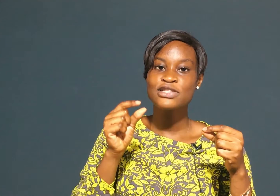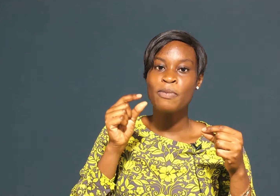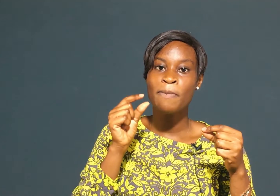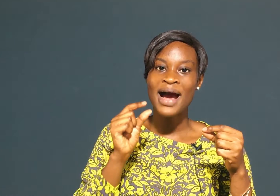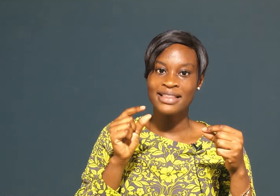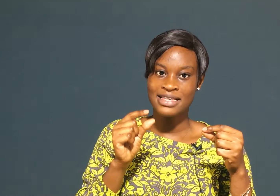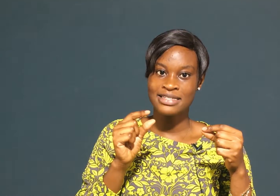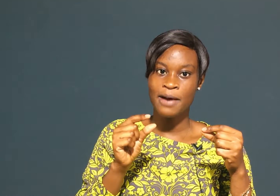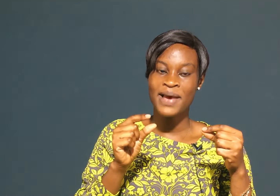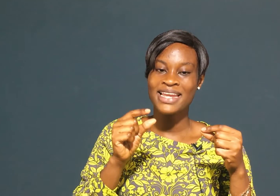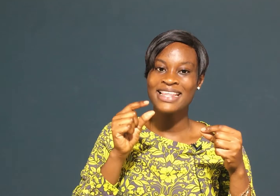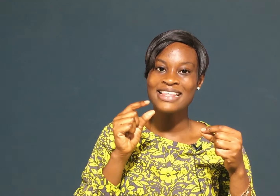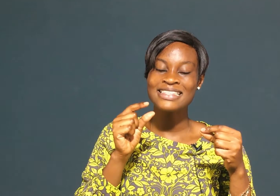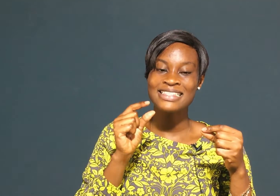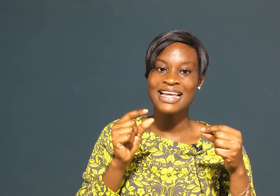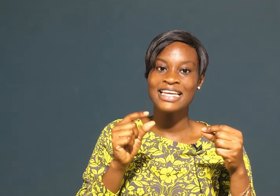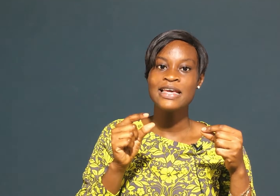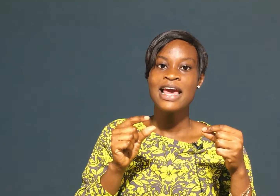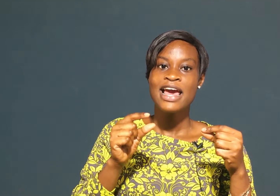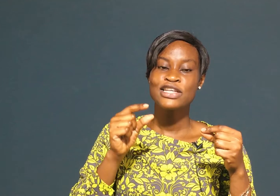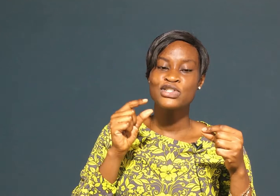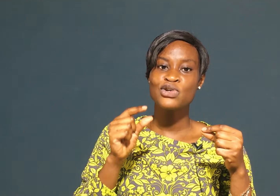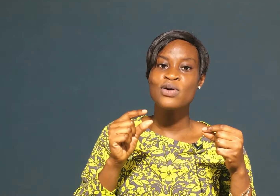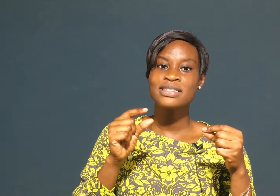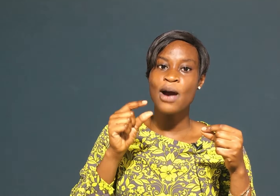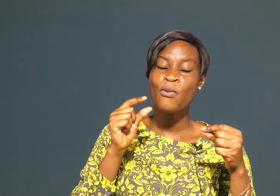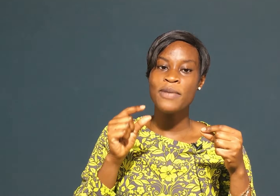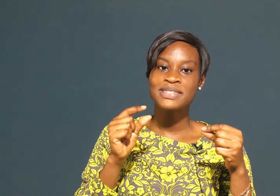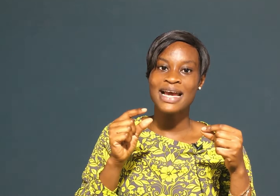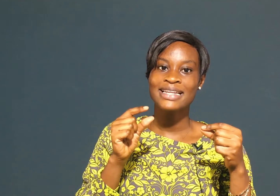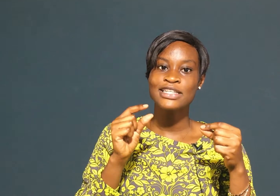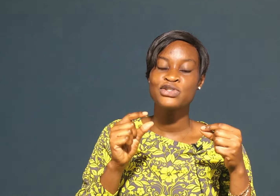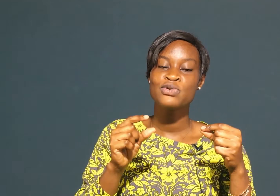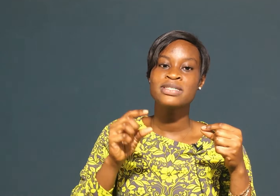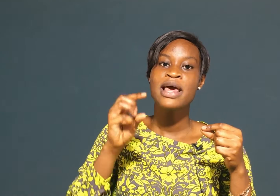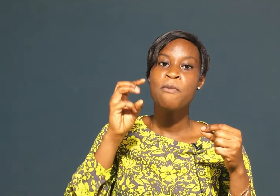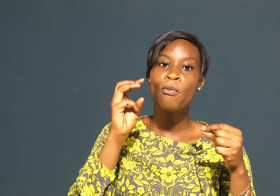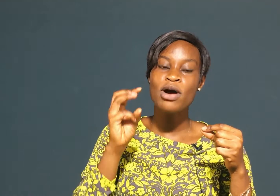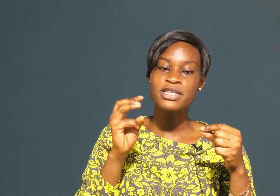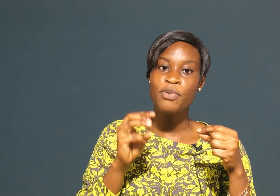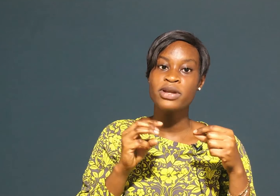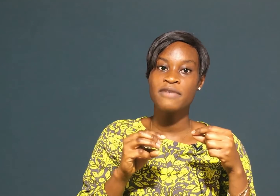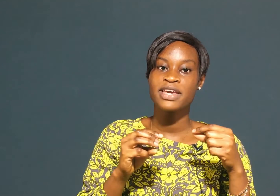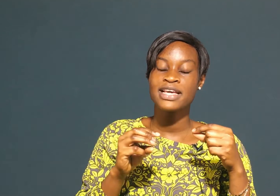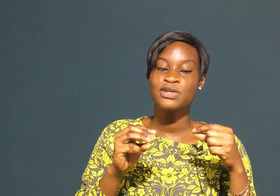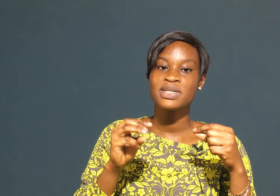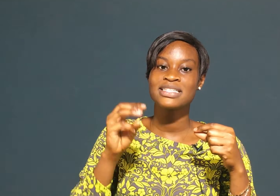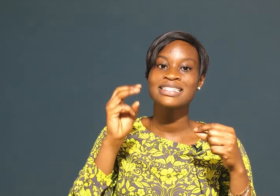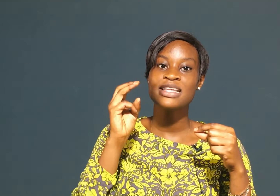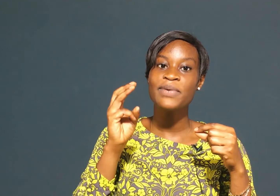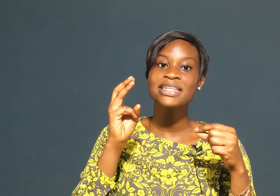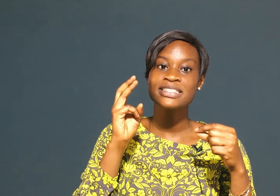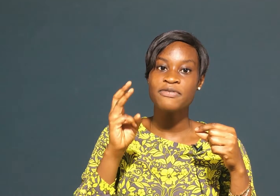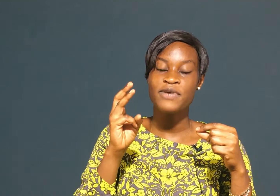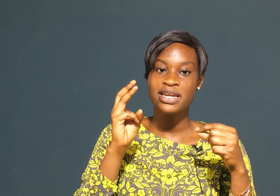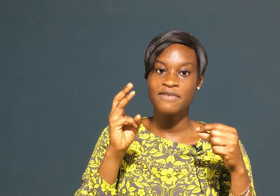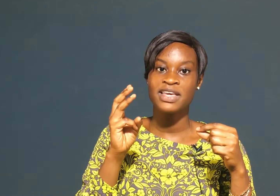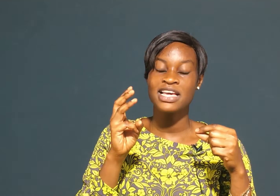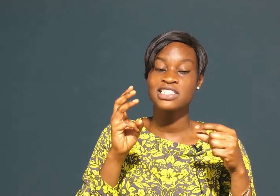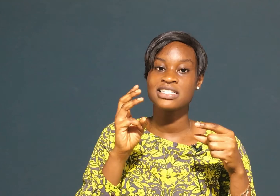to back this app and in this study it shows a website that uses multiple navigation which is three different navigations